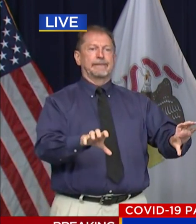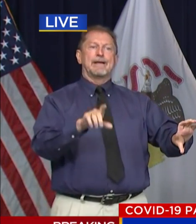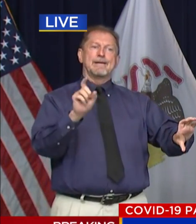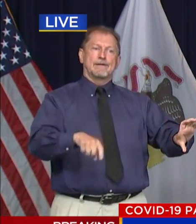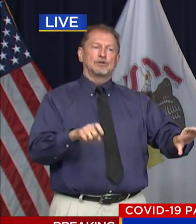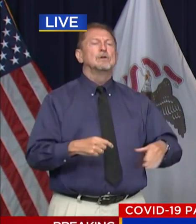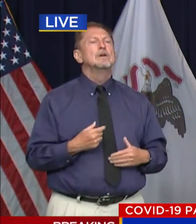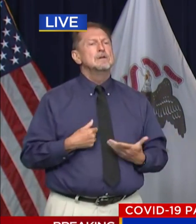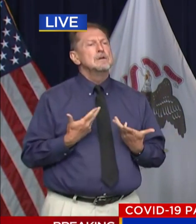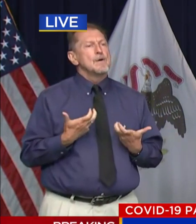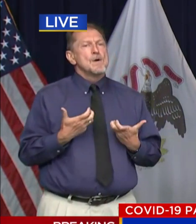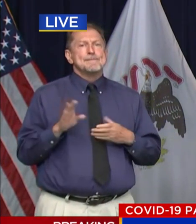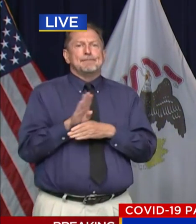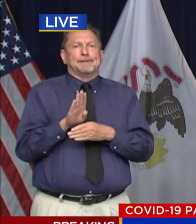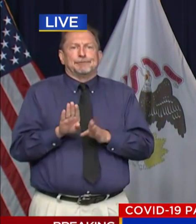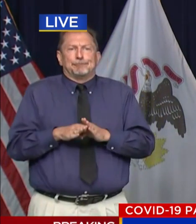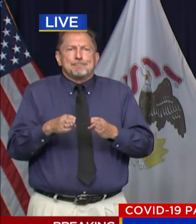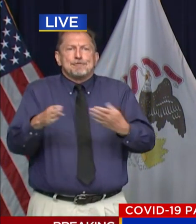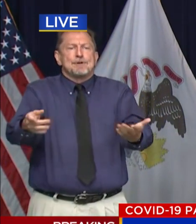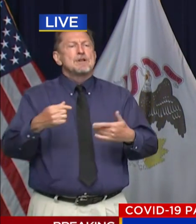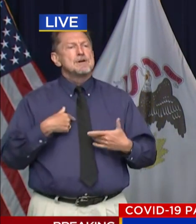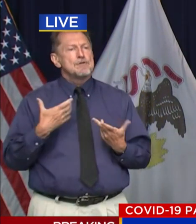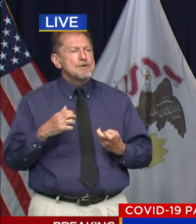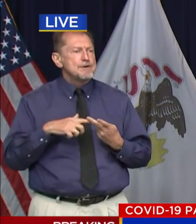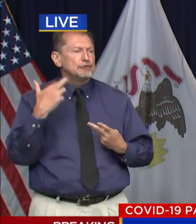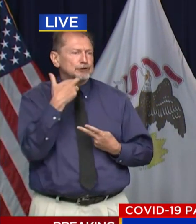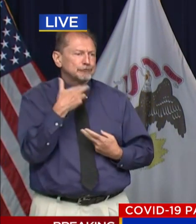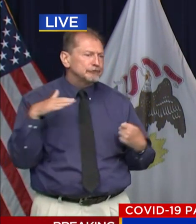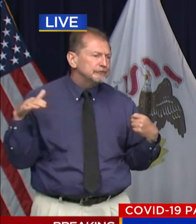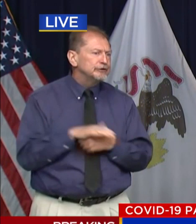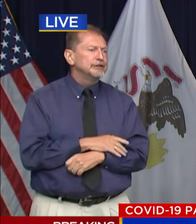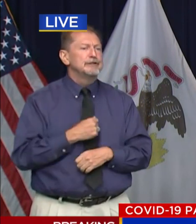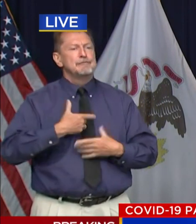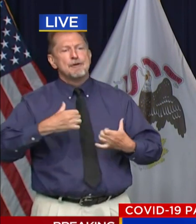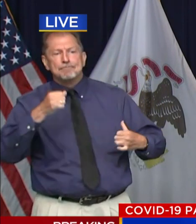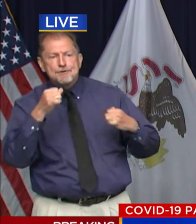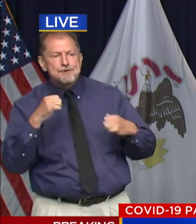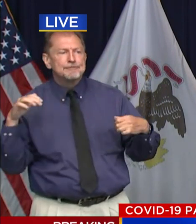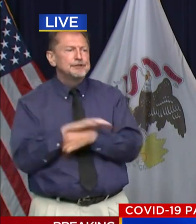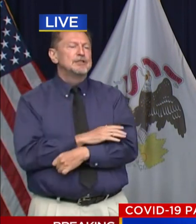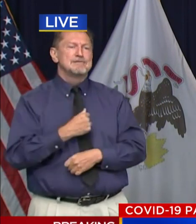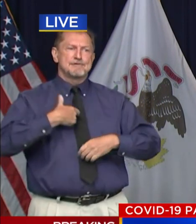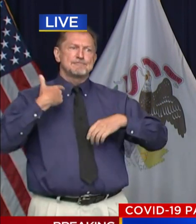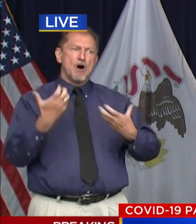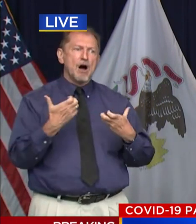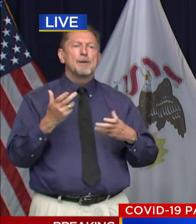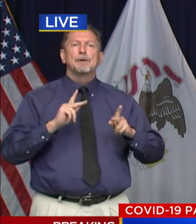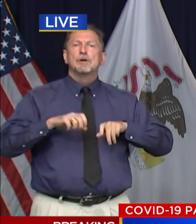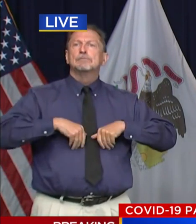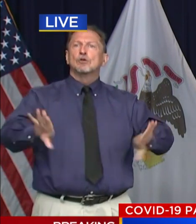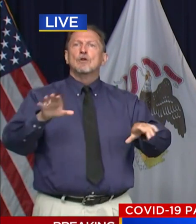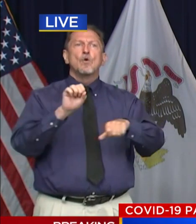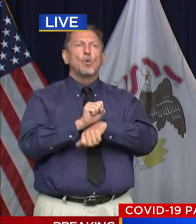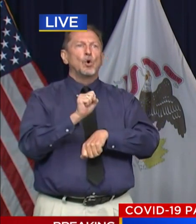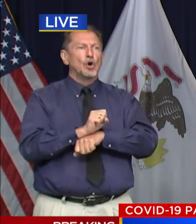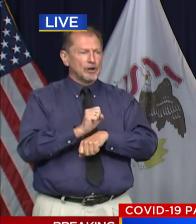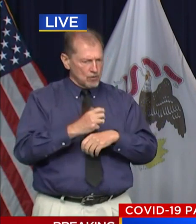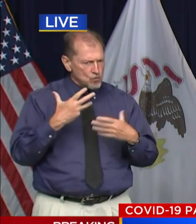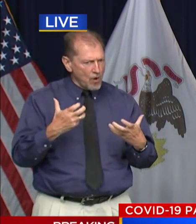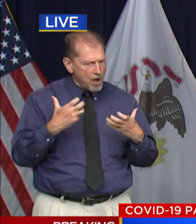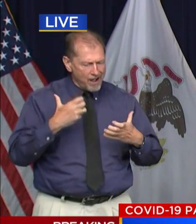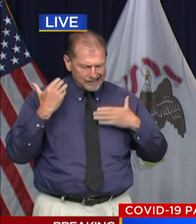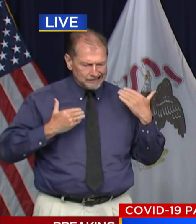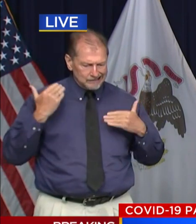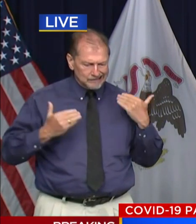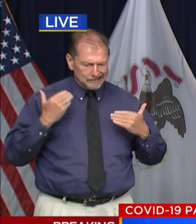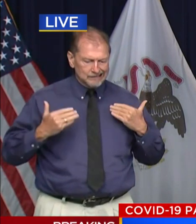open, and I want our hospitality scene to thrive. I want to get people back to work and finding new opportunities for